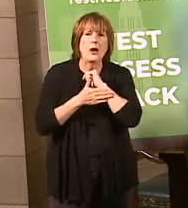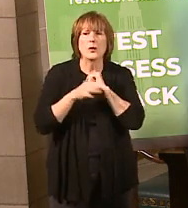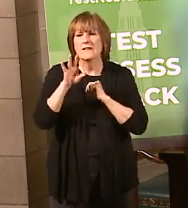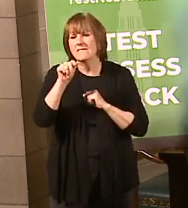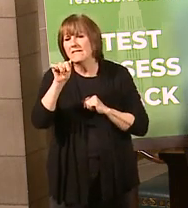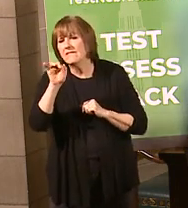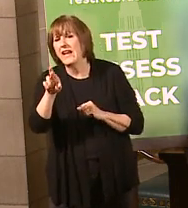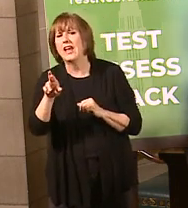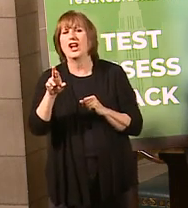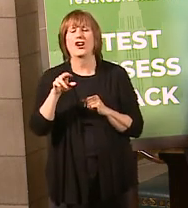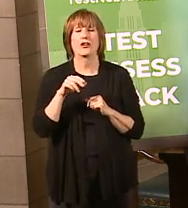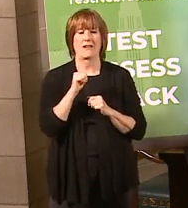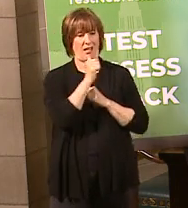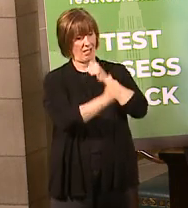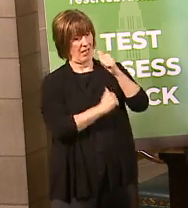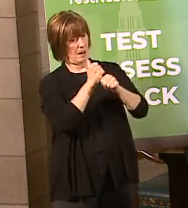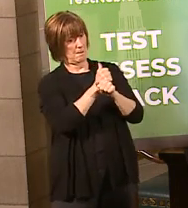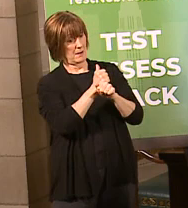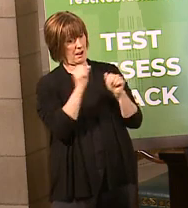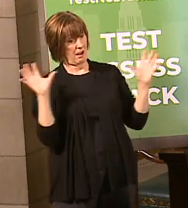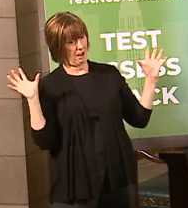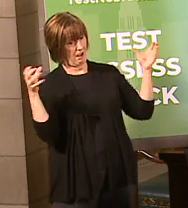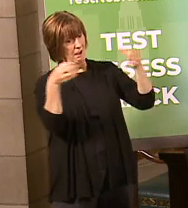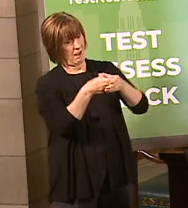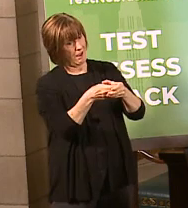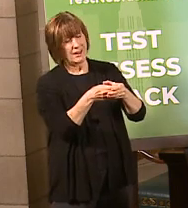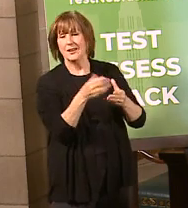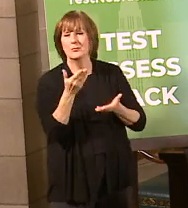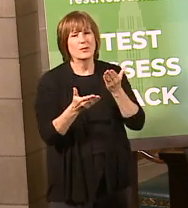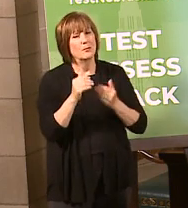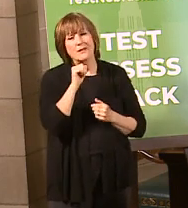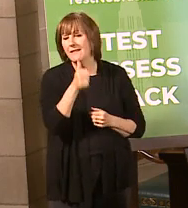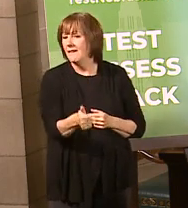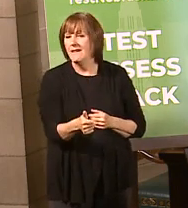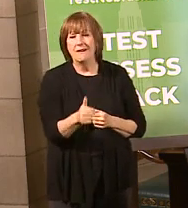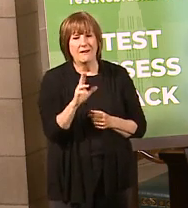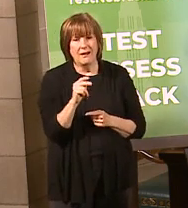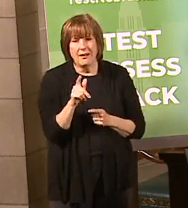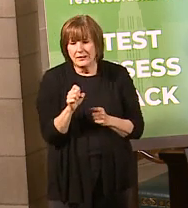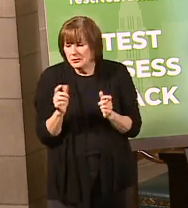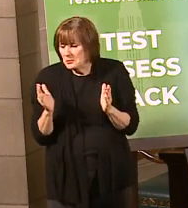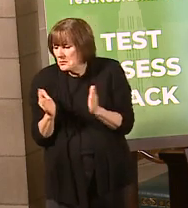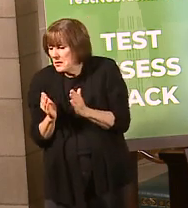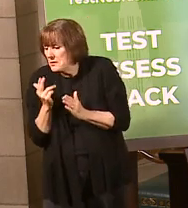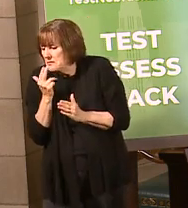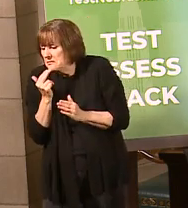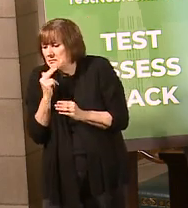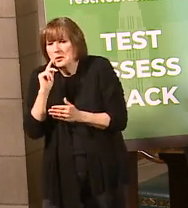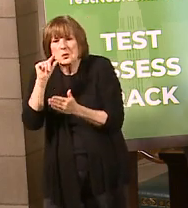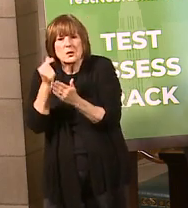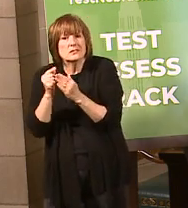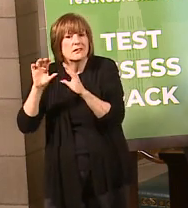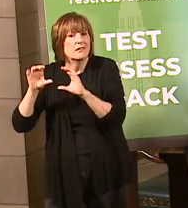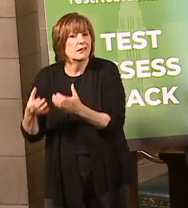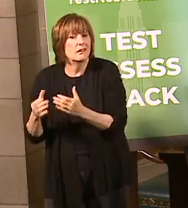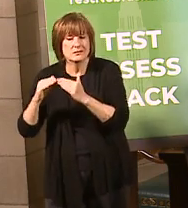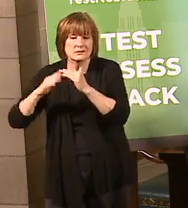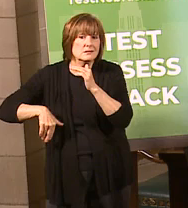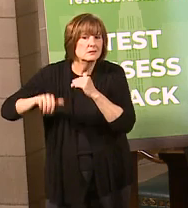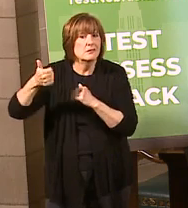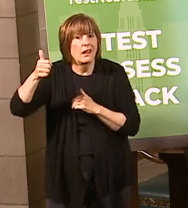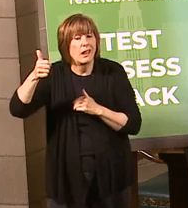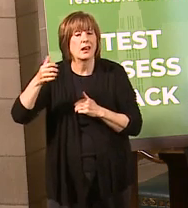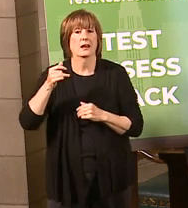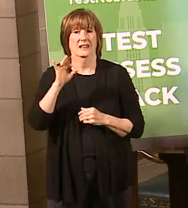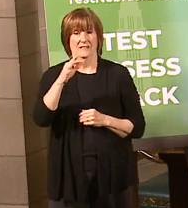I would say alumni gatherings probably shouldn't be trying to be held unless you've got a very small graduating class. And especially if you've got